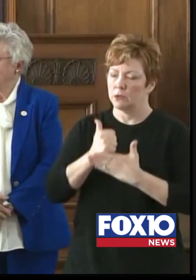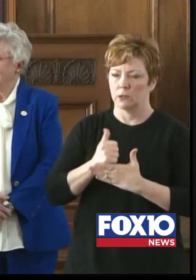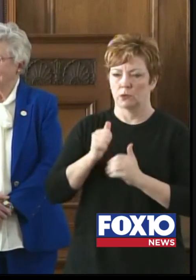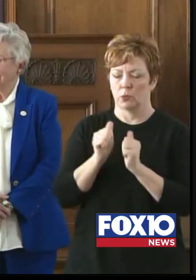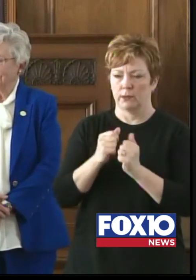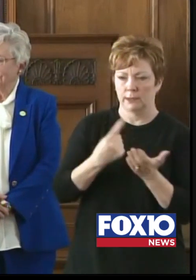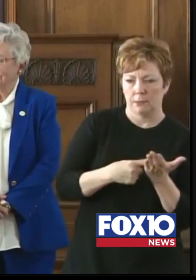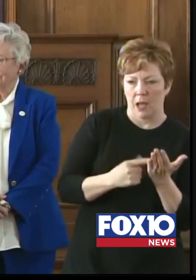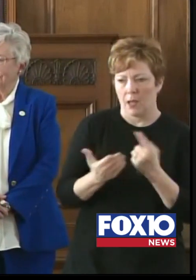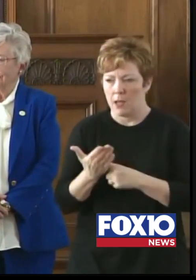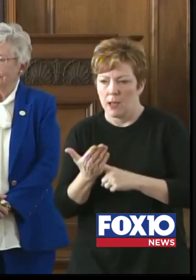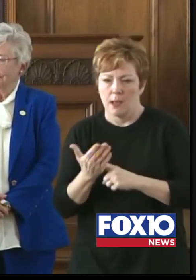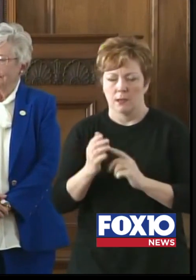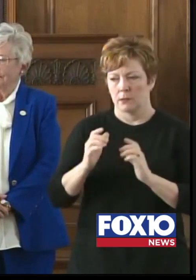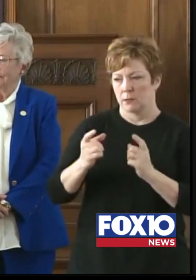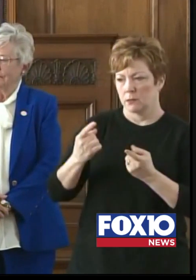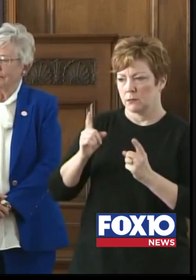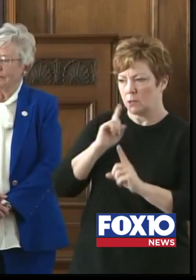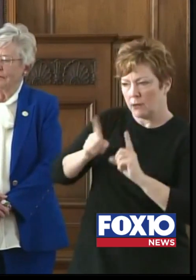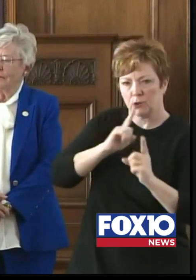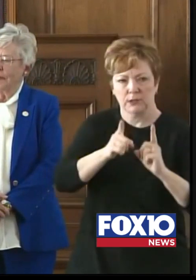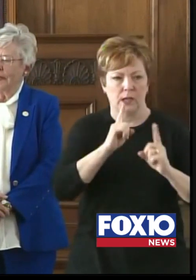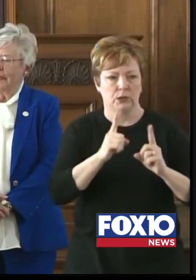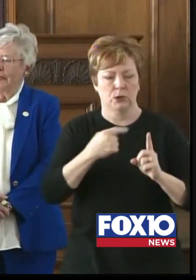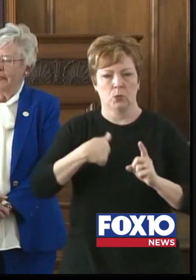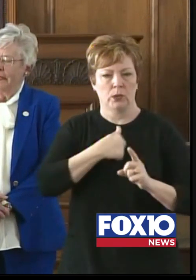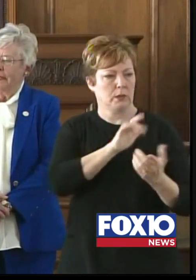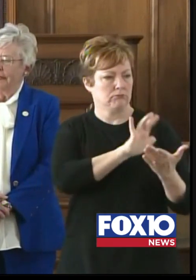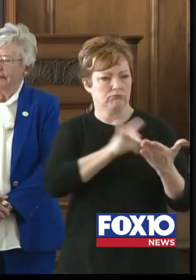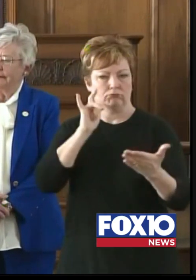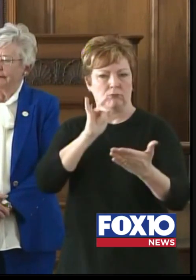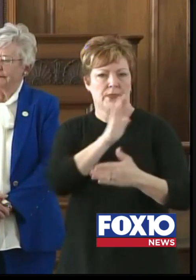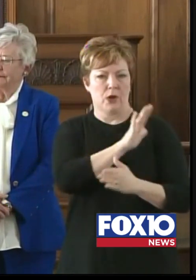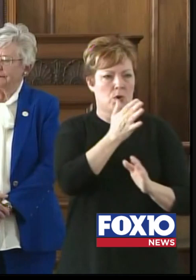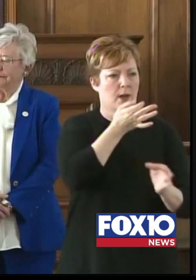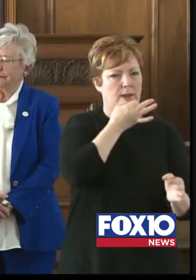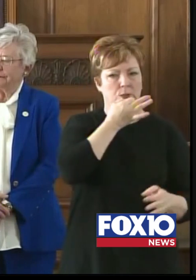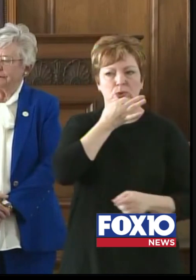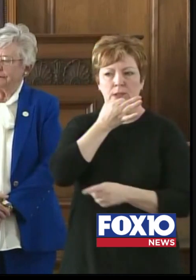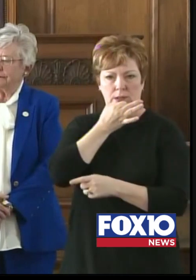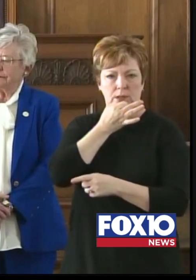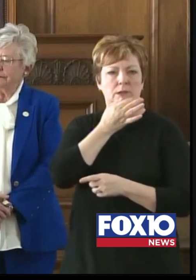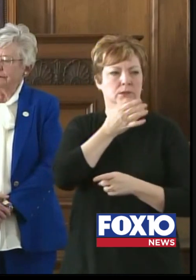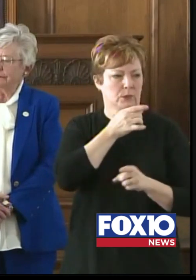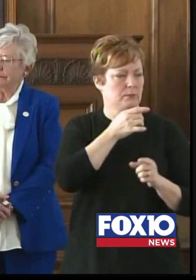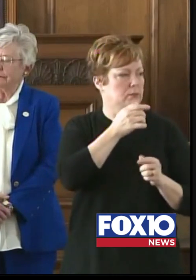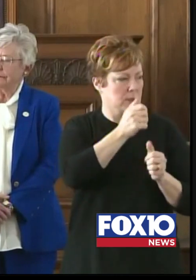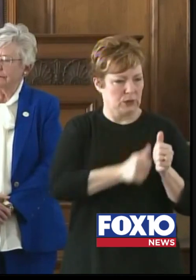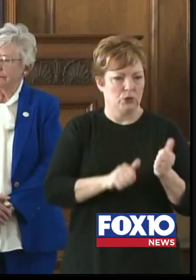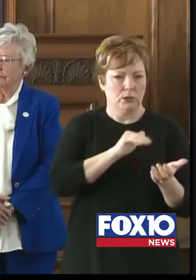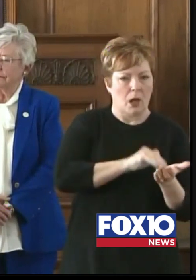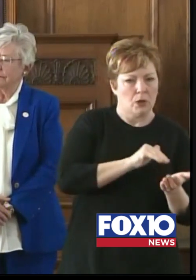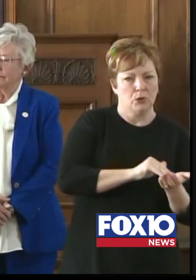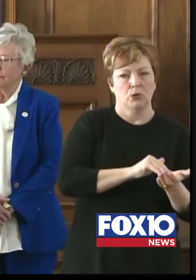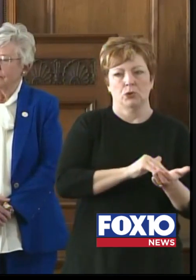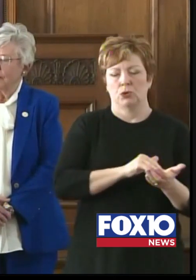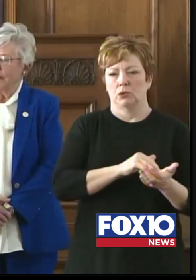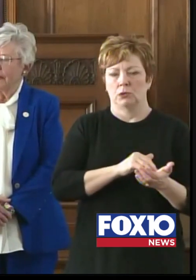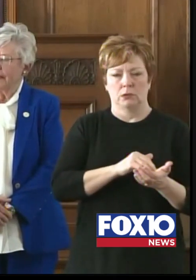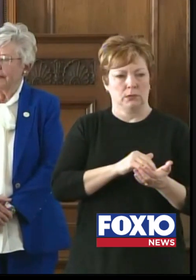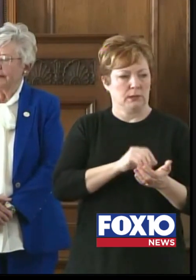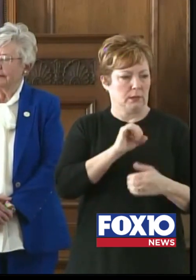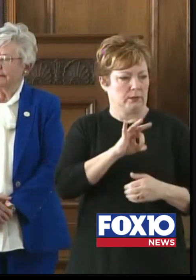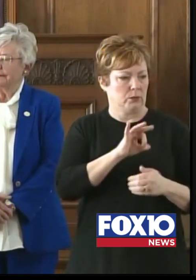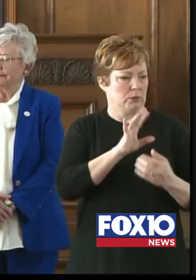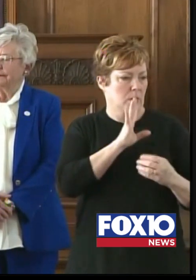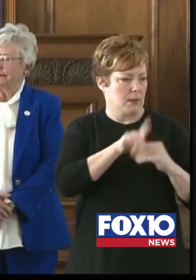The committee was able to draw on the expertise of these members, draw on the medical doctors for expertise when it came to those